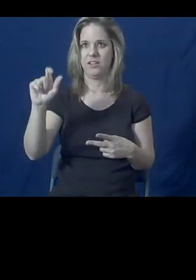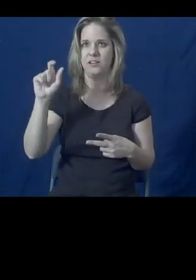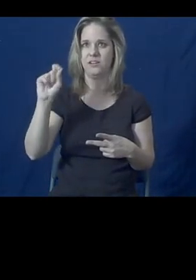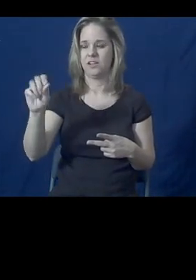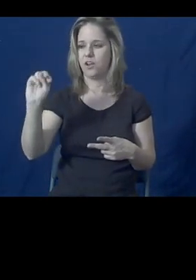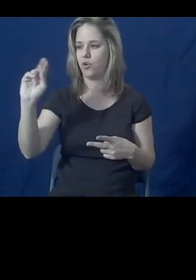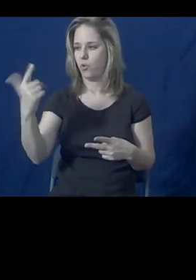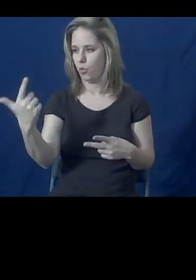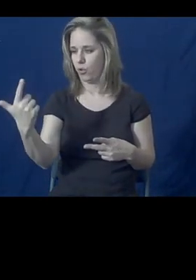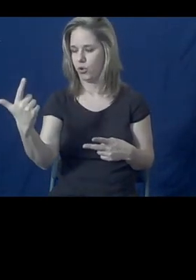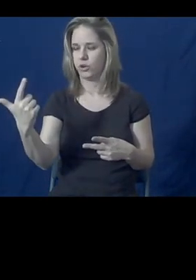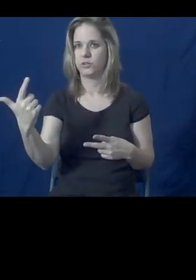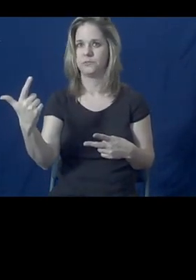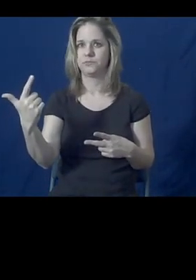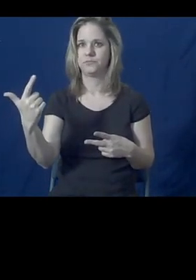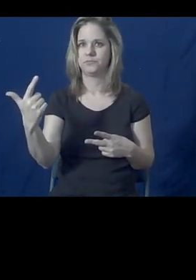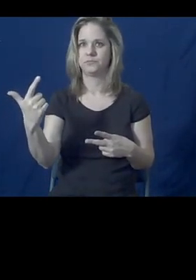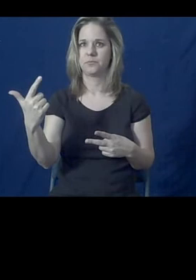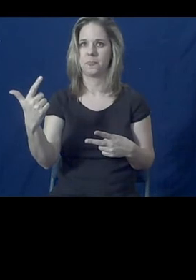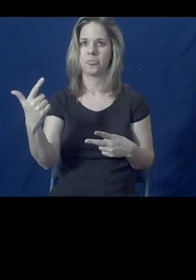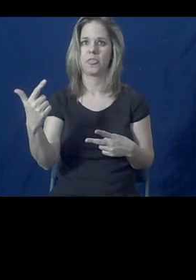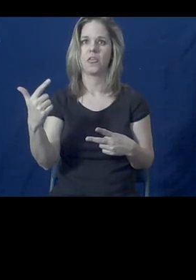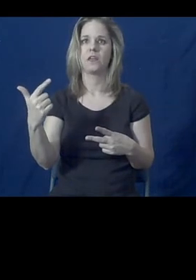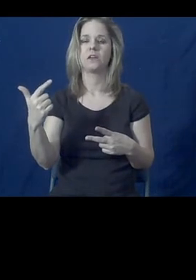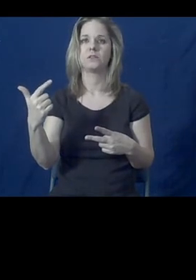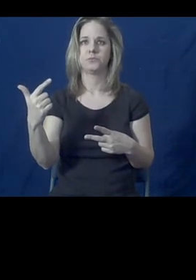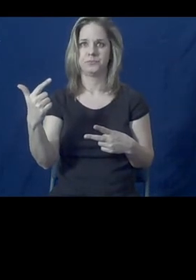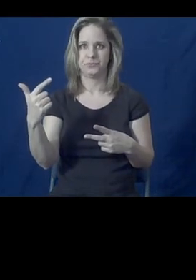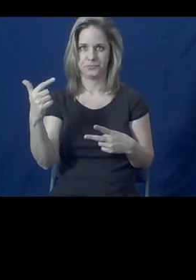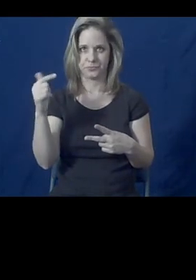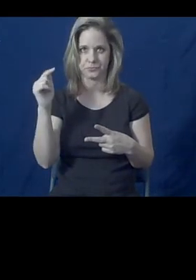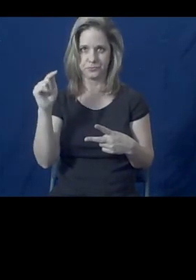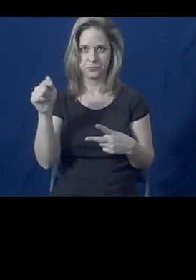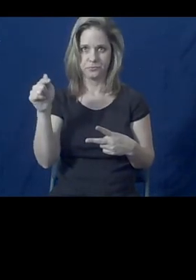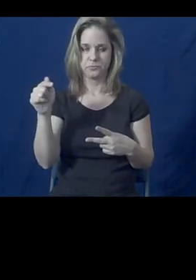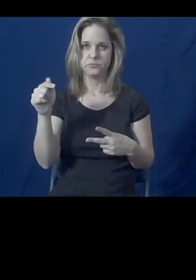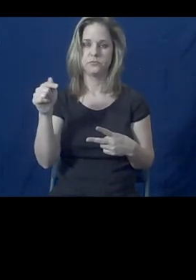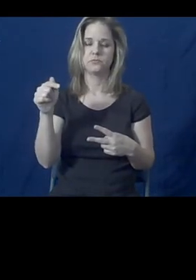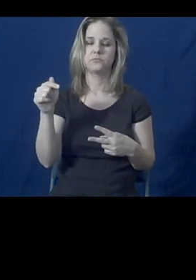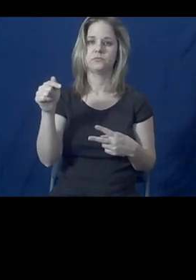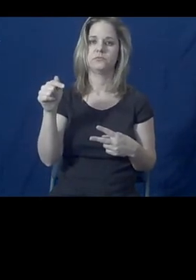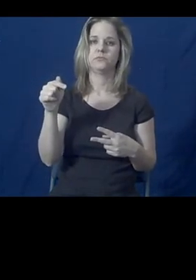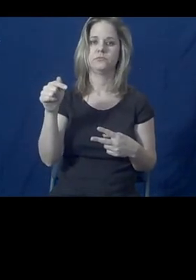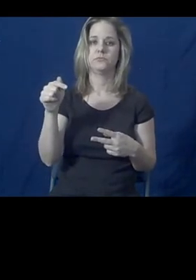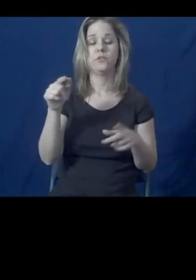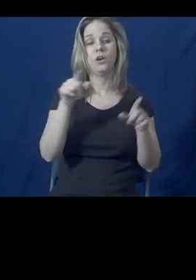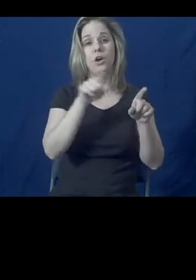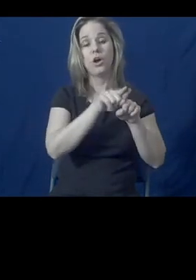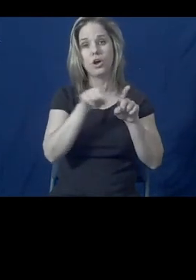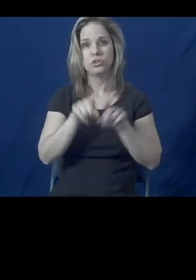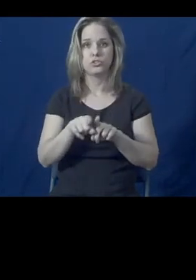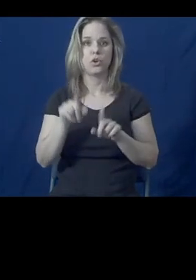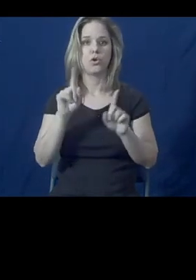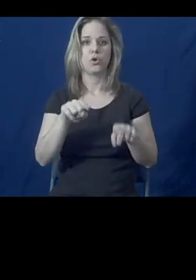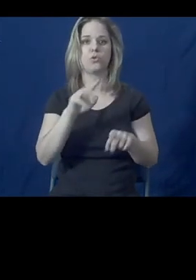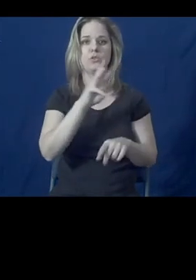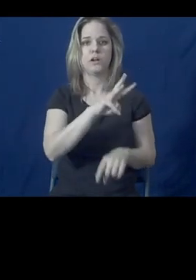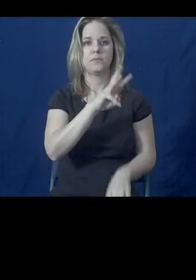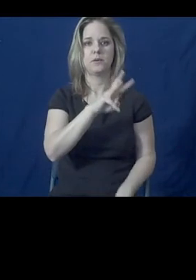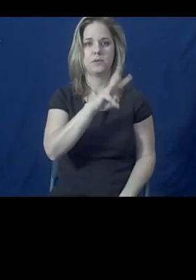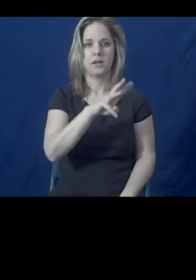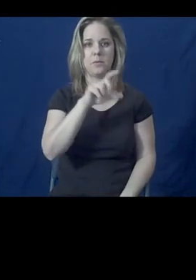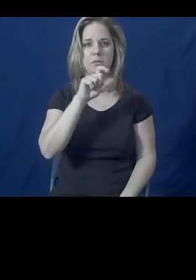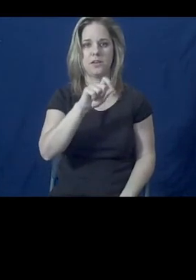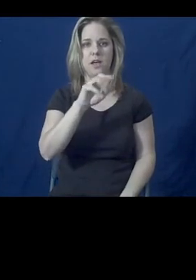L-C-D-V-I-L-A, dot org. And you can also check out www.medical